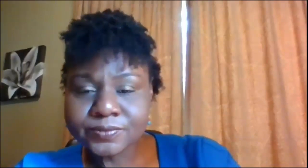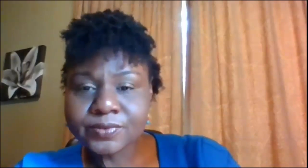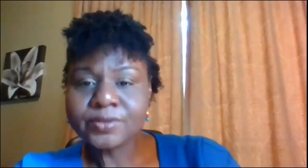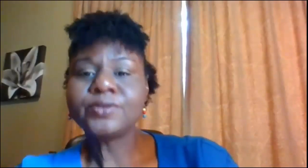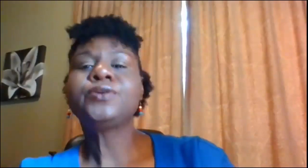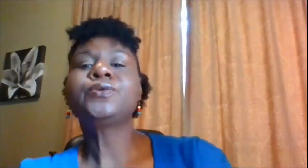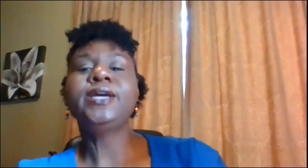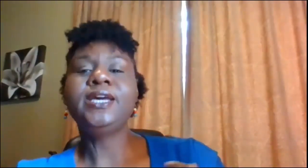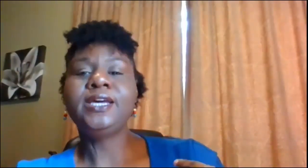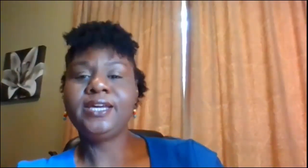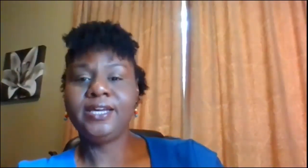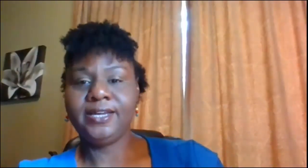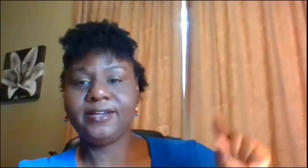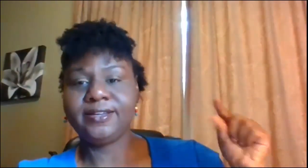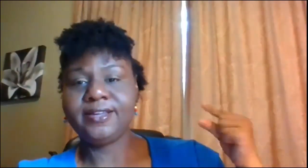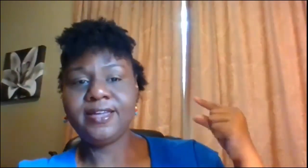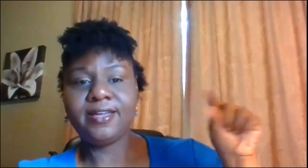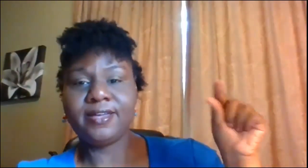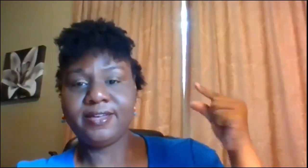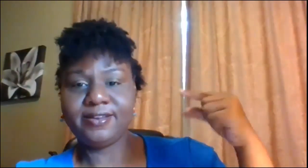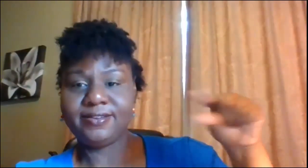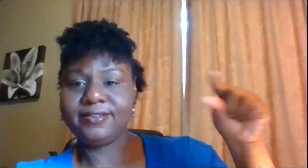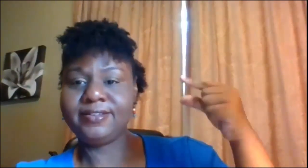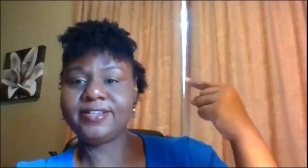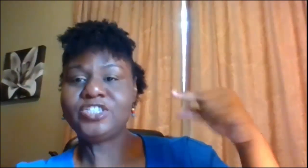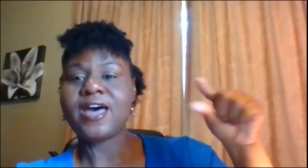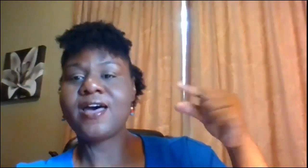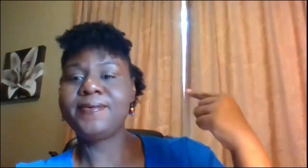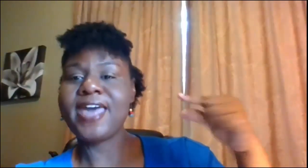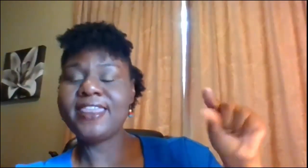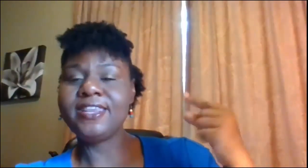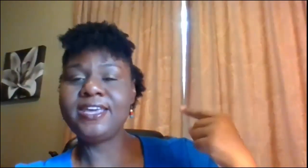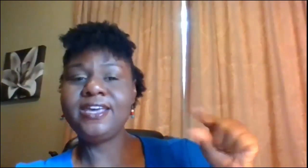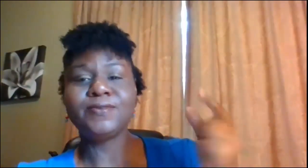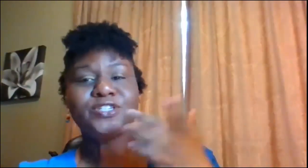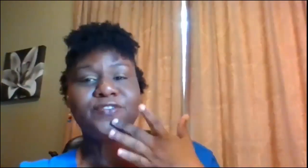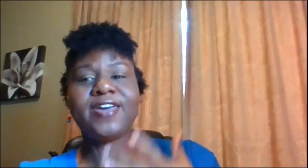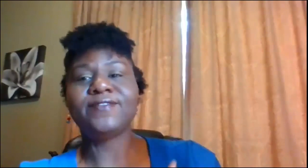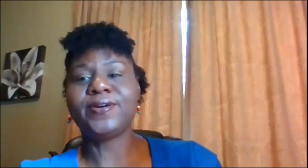green green good good job Kathleen what's your favorite